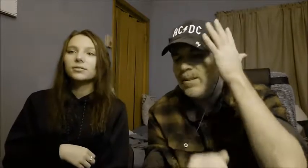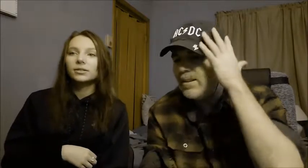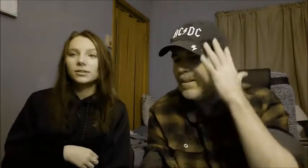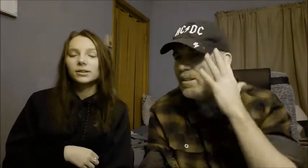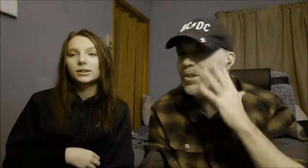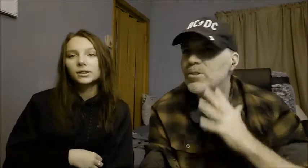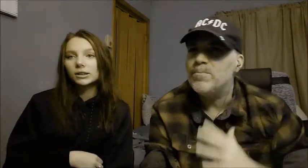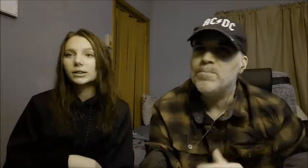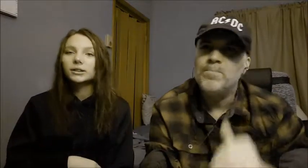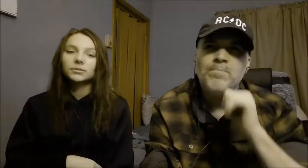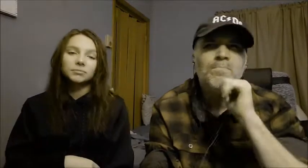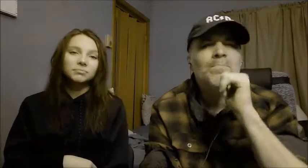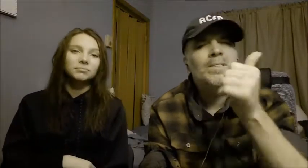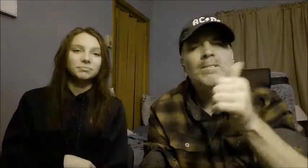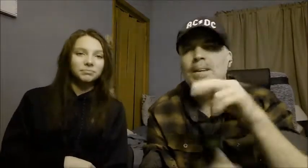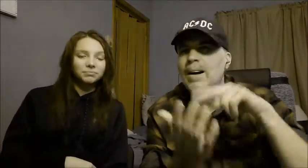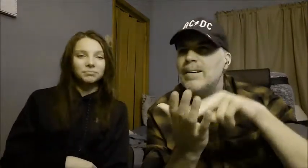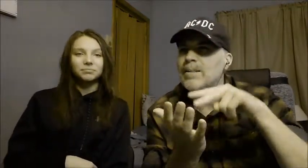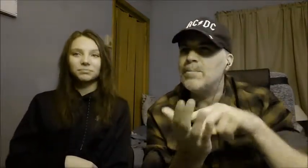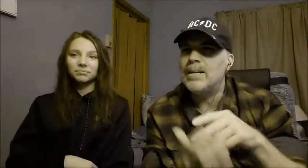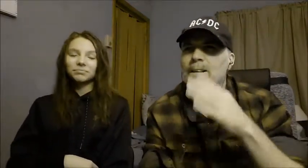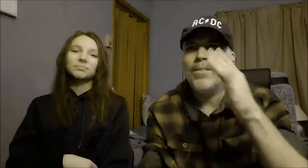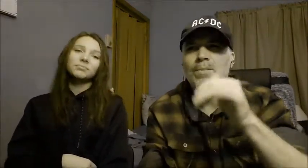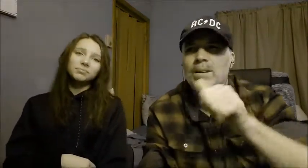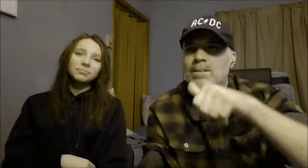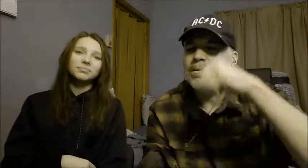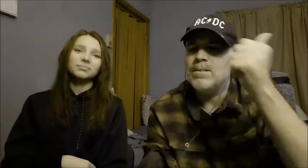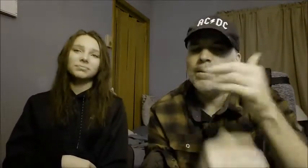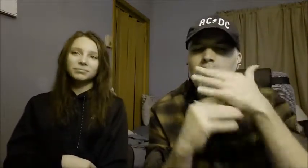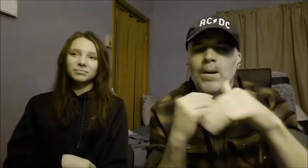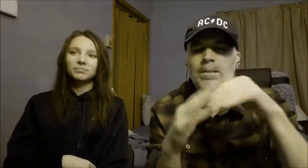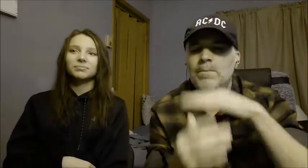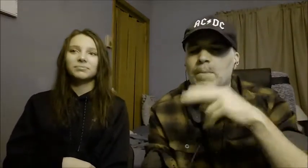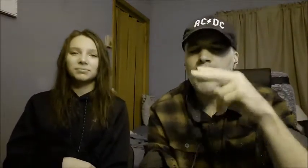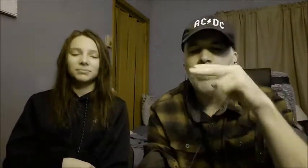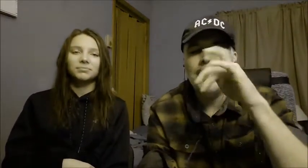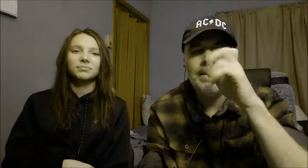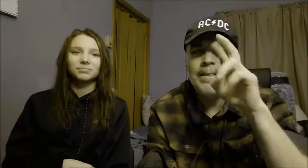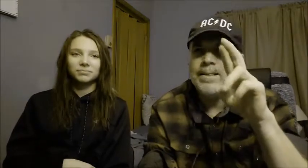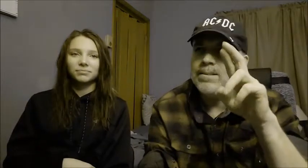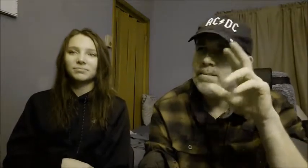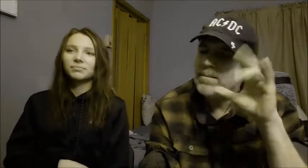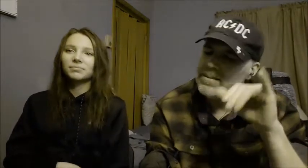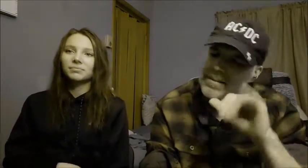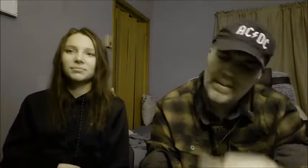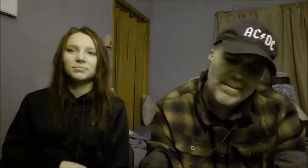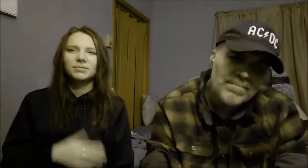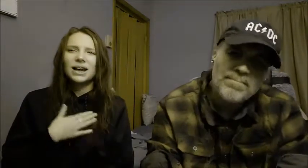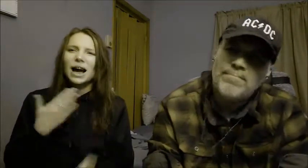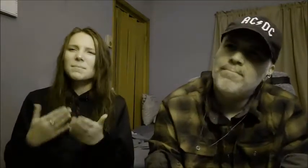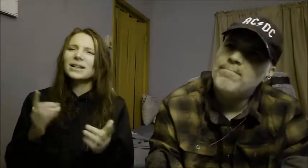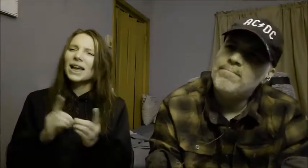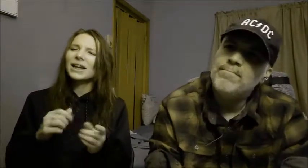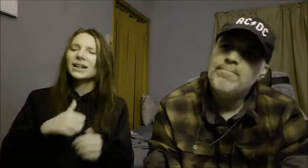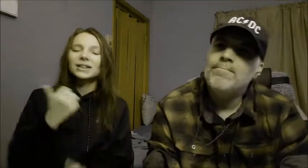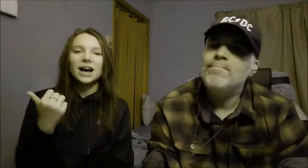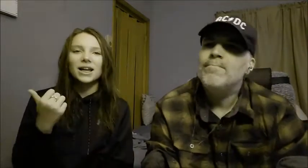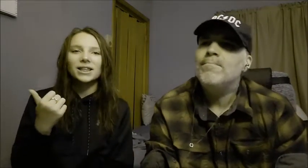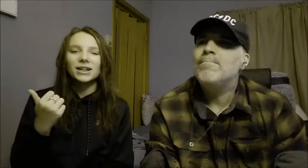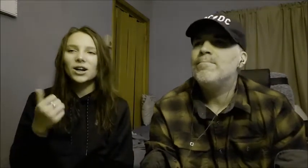hair, no It doesn't mean there's another fight in my head, yeah, yeah I might say another